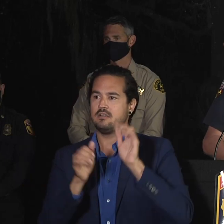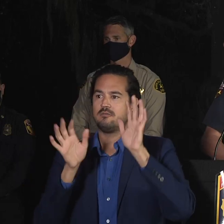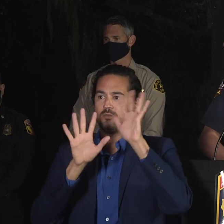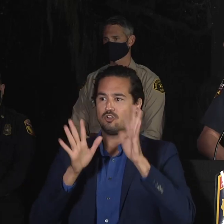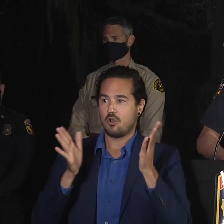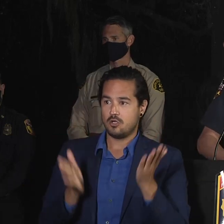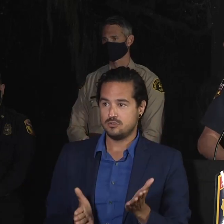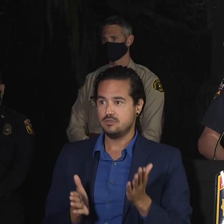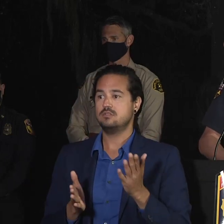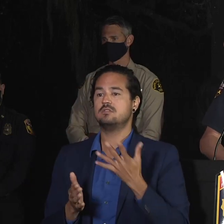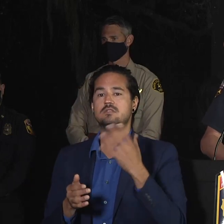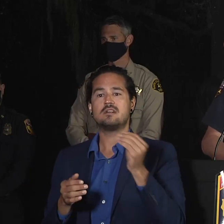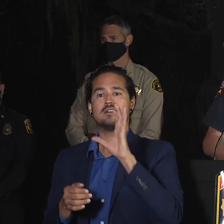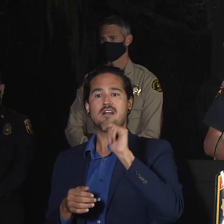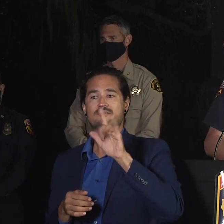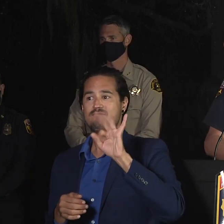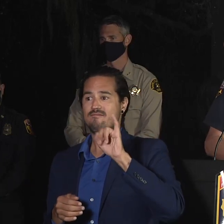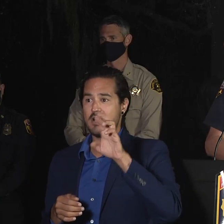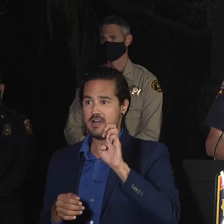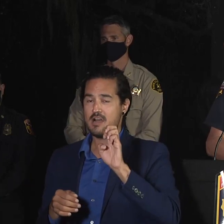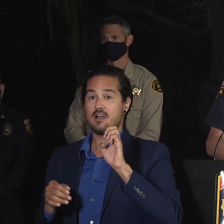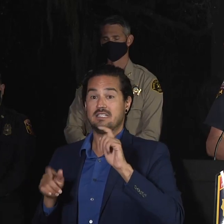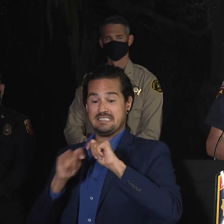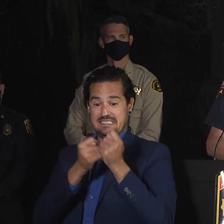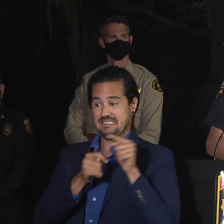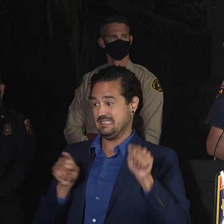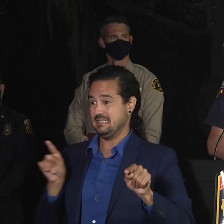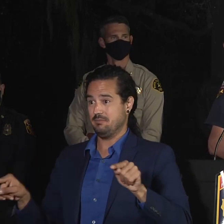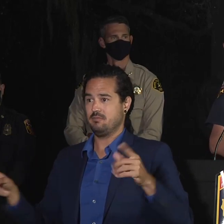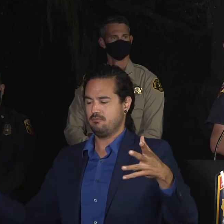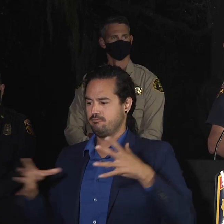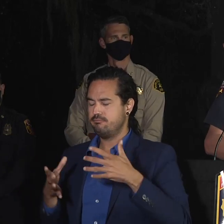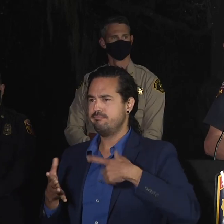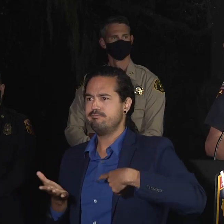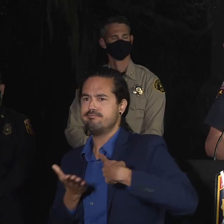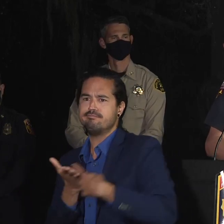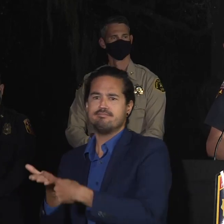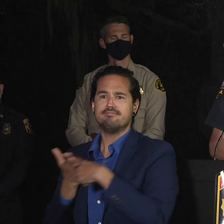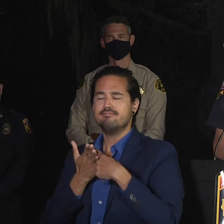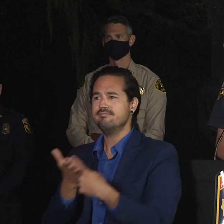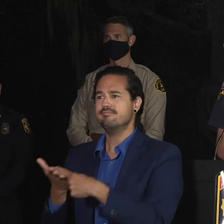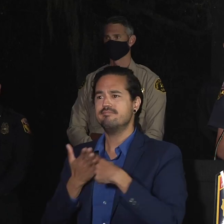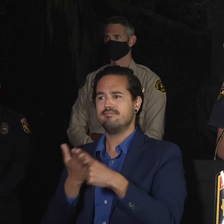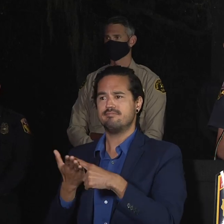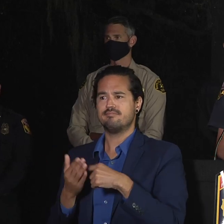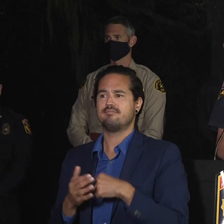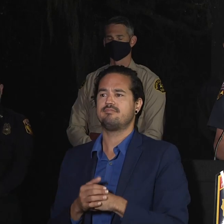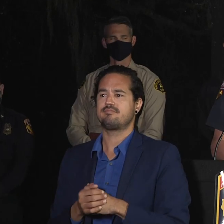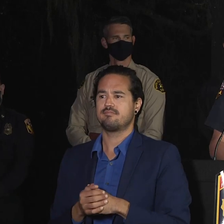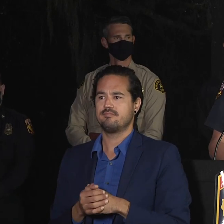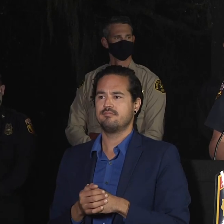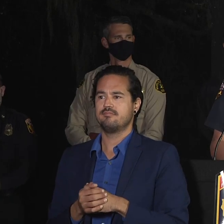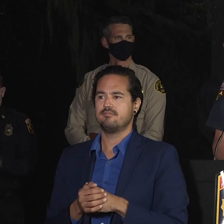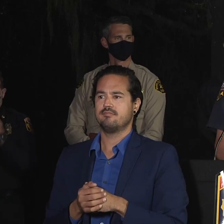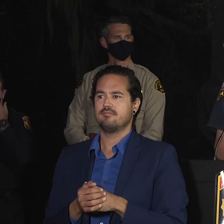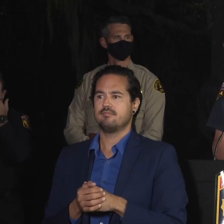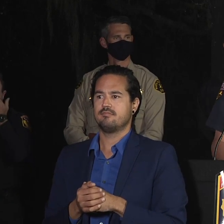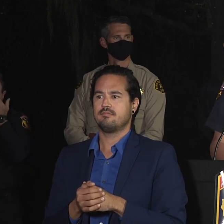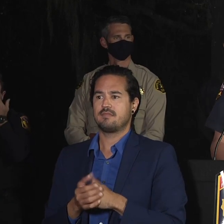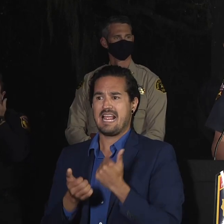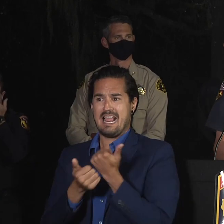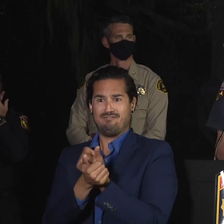on the current and expected weather. So that being said, we've been, the meteorologists do